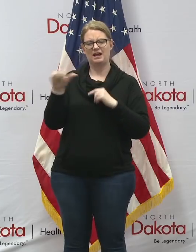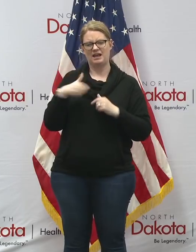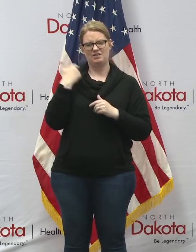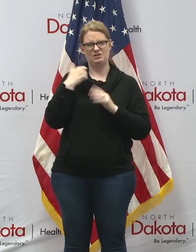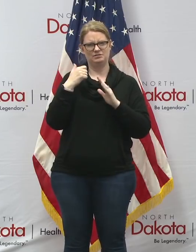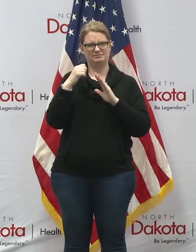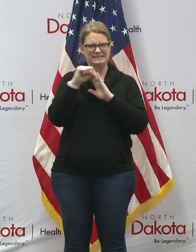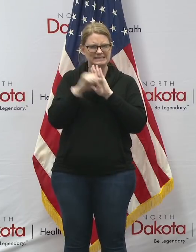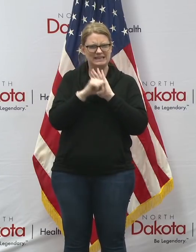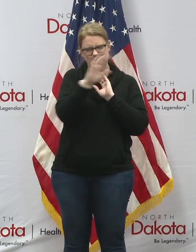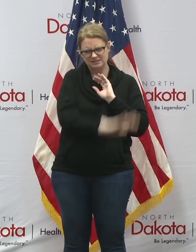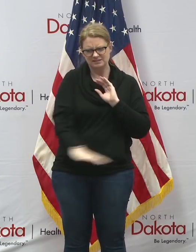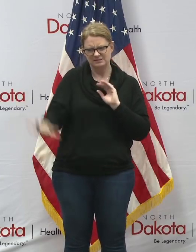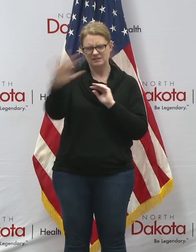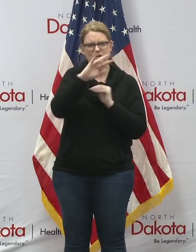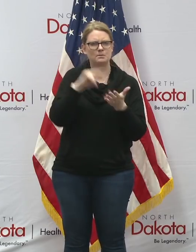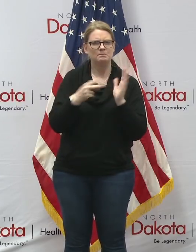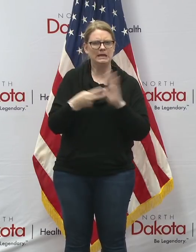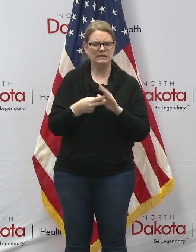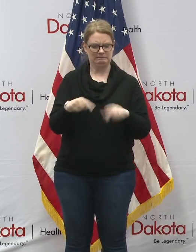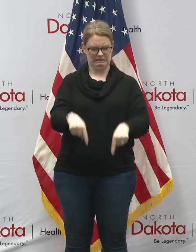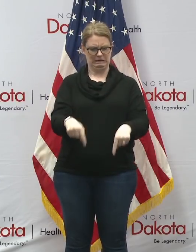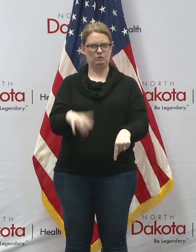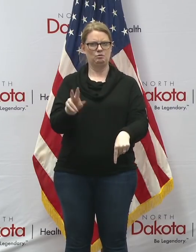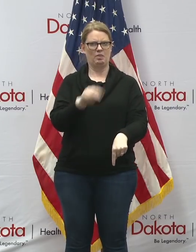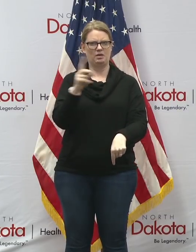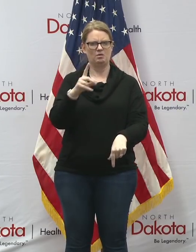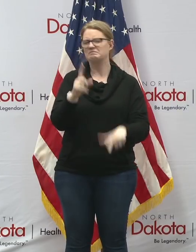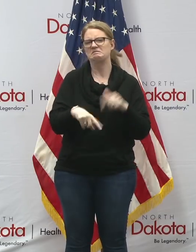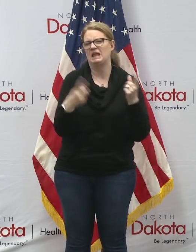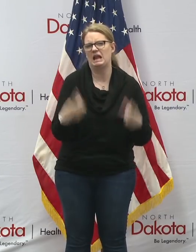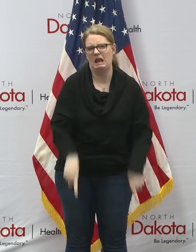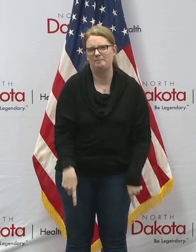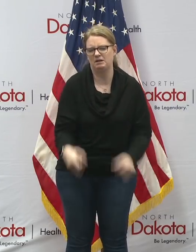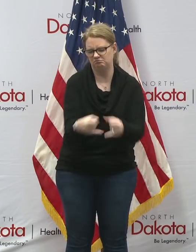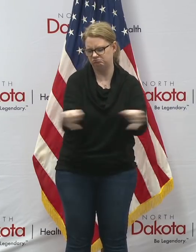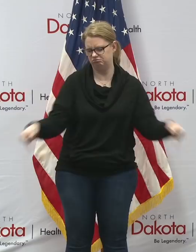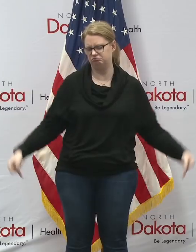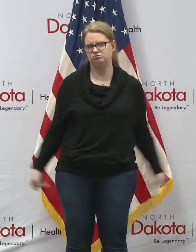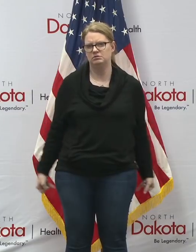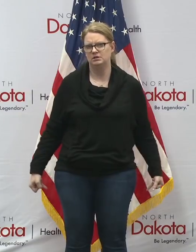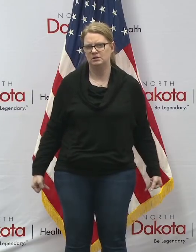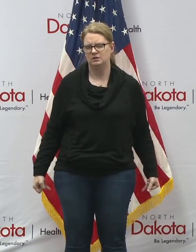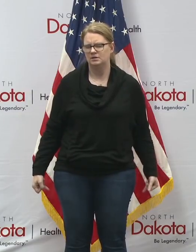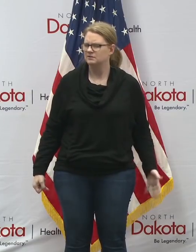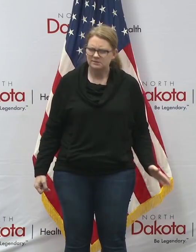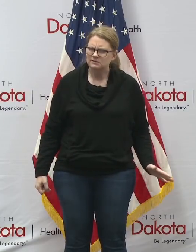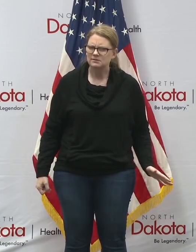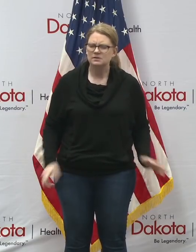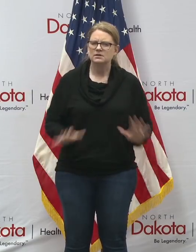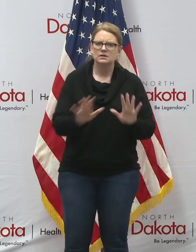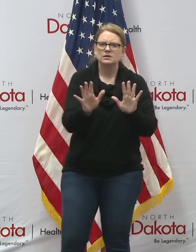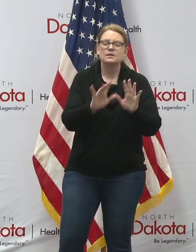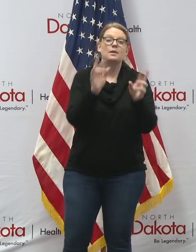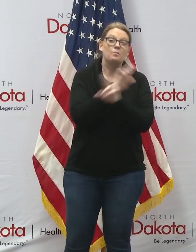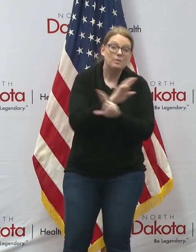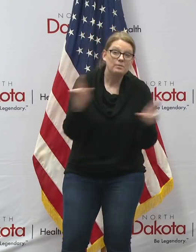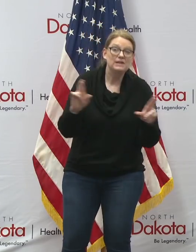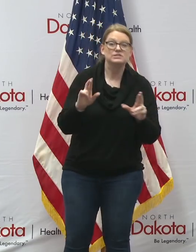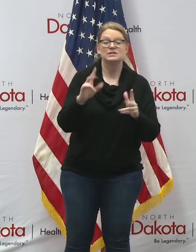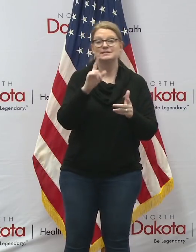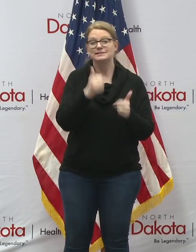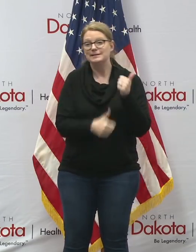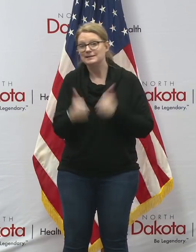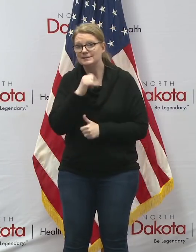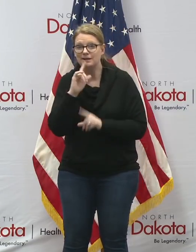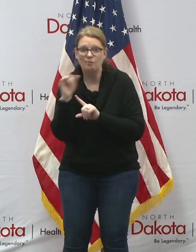states around here that somehow it can't happen here but we the preparation that we're doing and the mandates and orders we put in